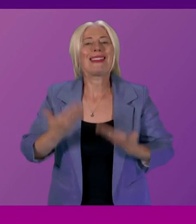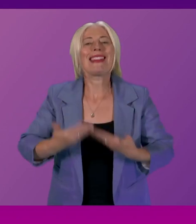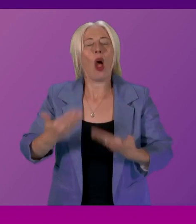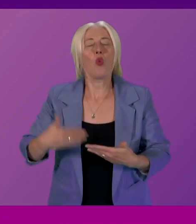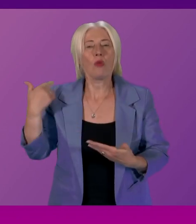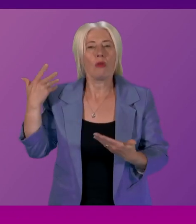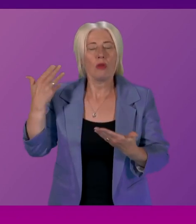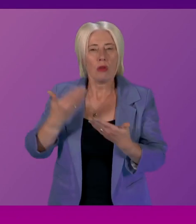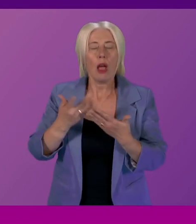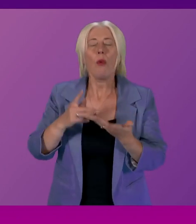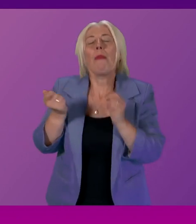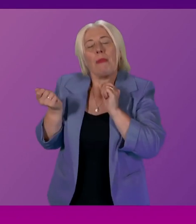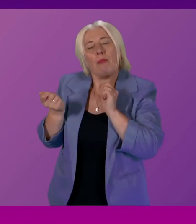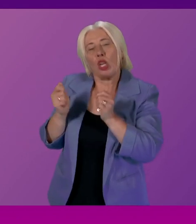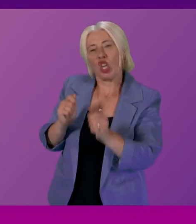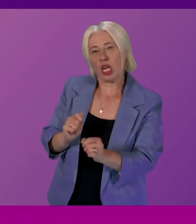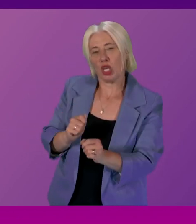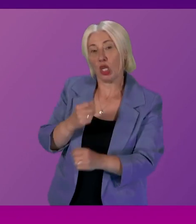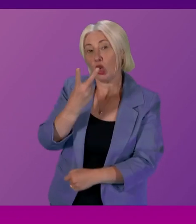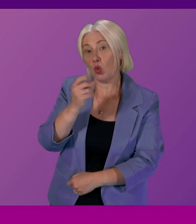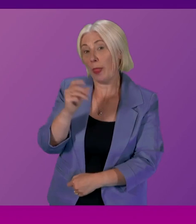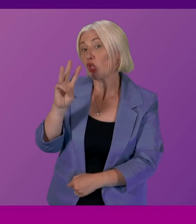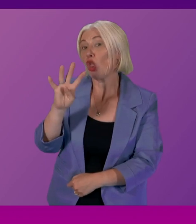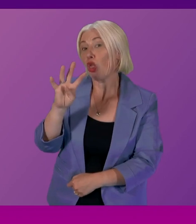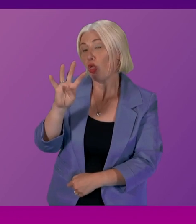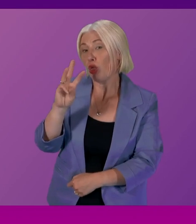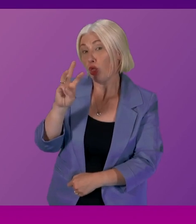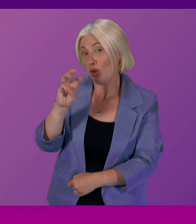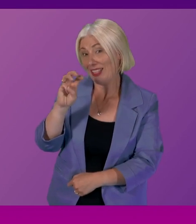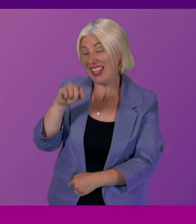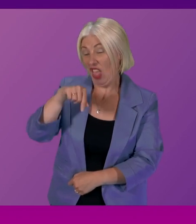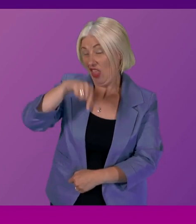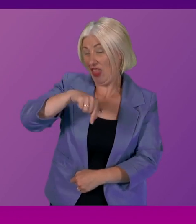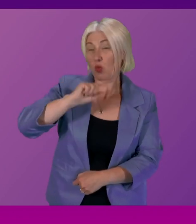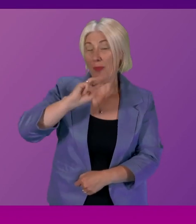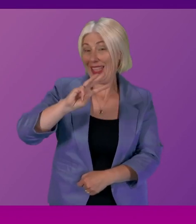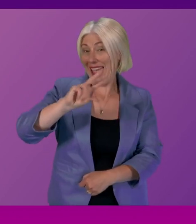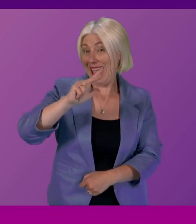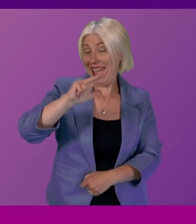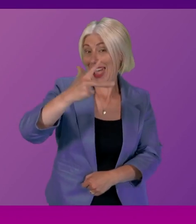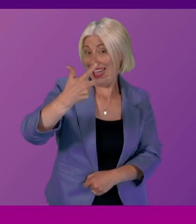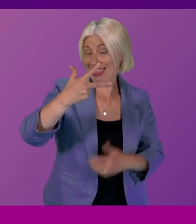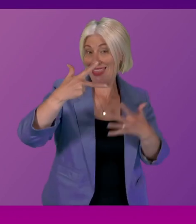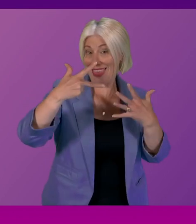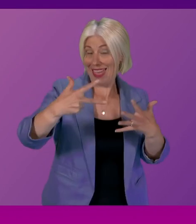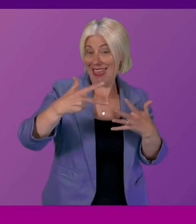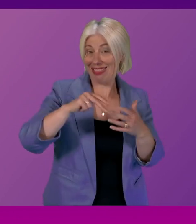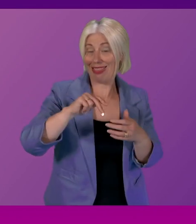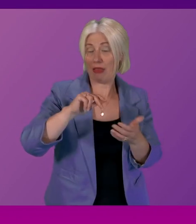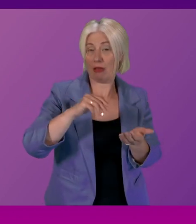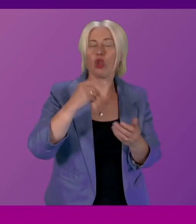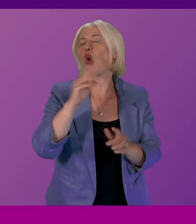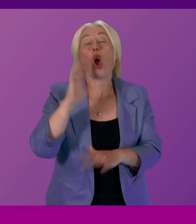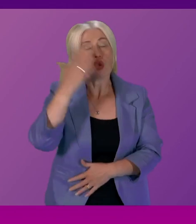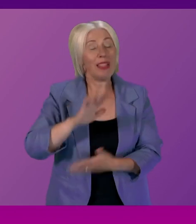years especially since changes were made in 2013 this will be the 8th bill to be introduced sorry there's already been 8 bills